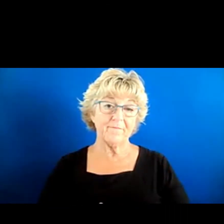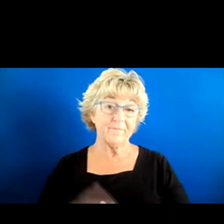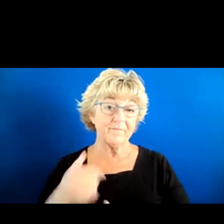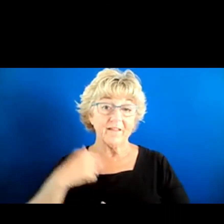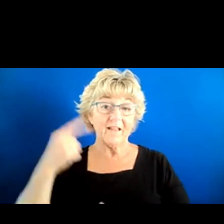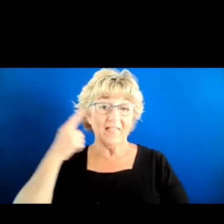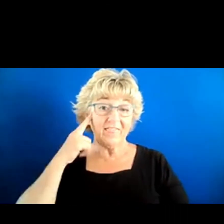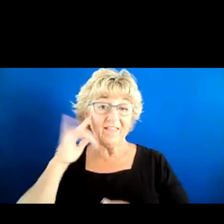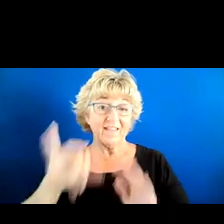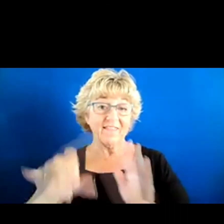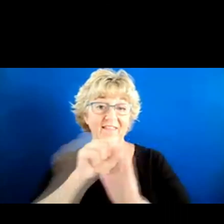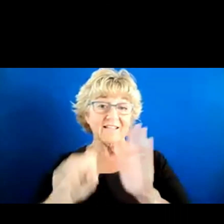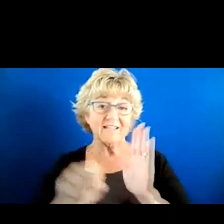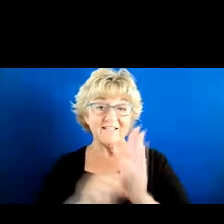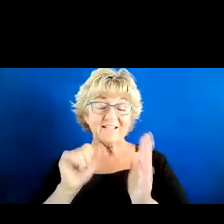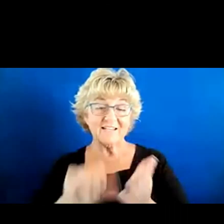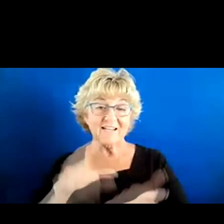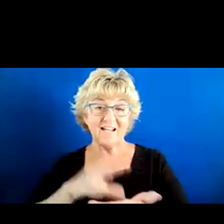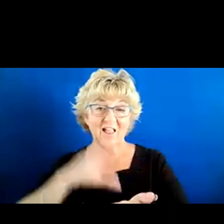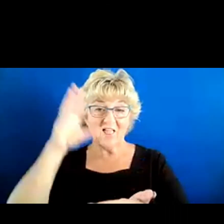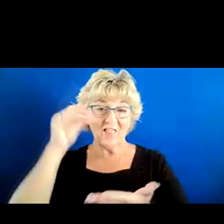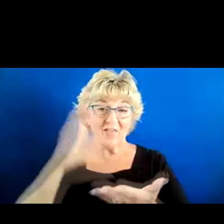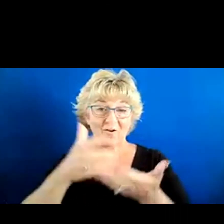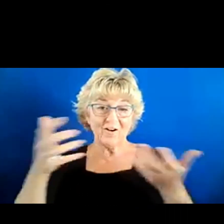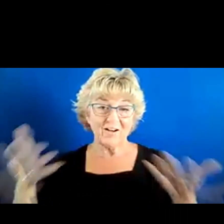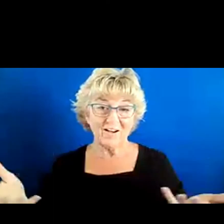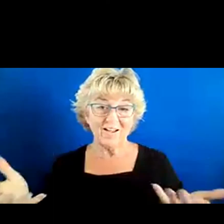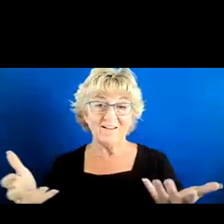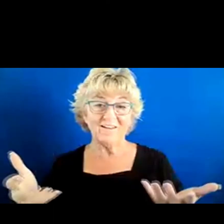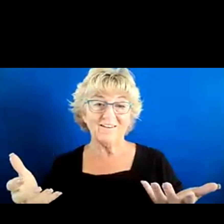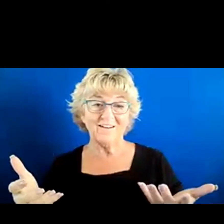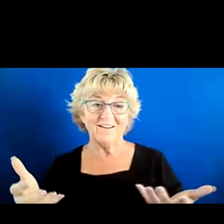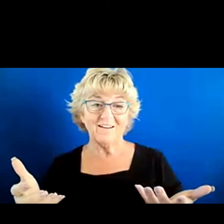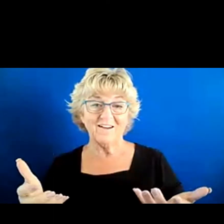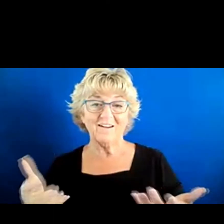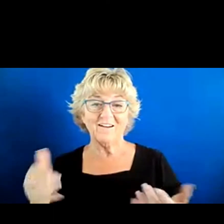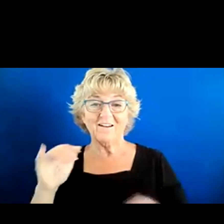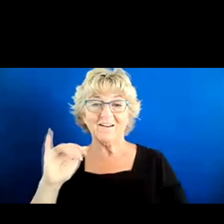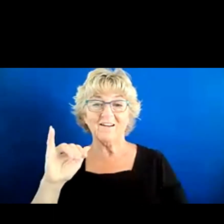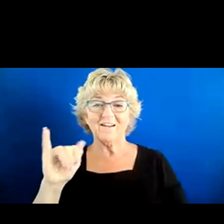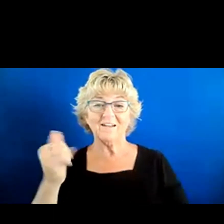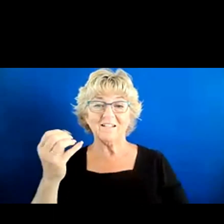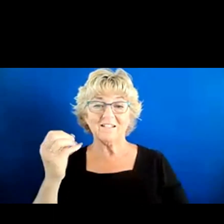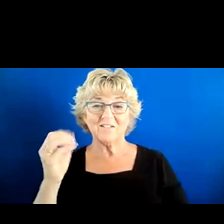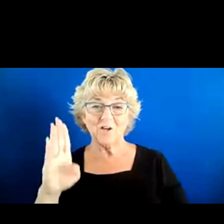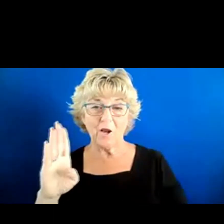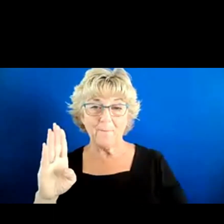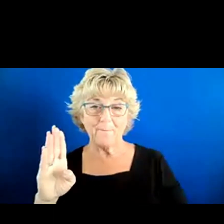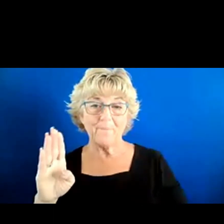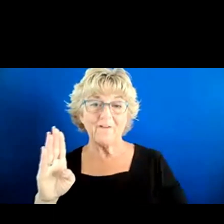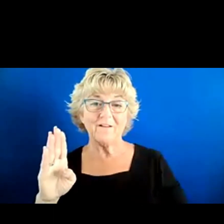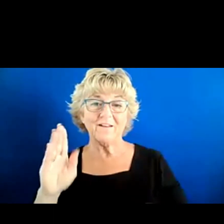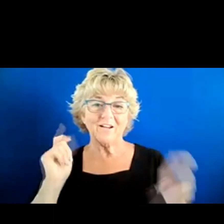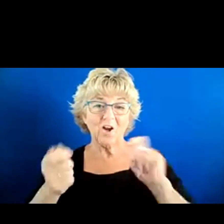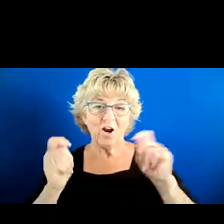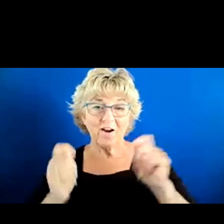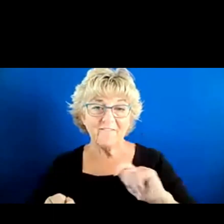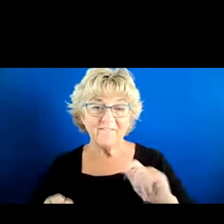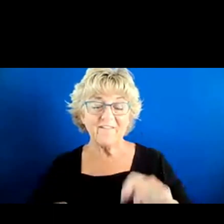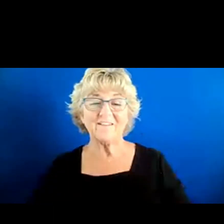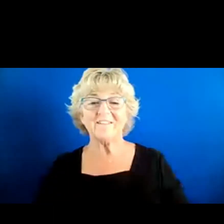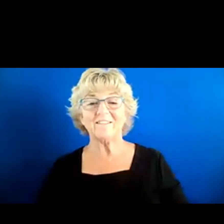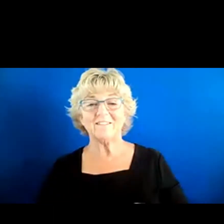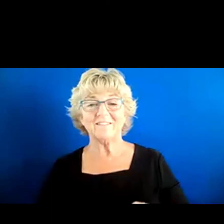lot from the private sector in terms of job carving, you know, tailoring